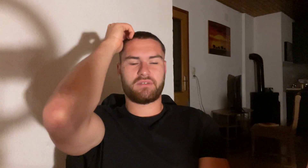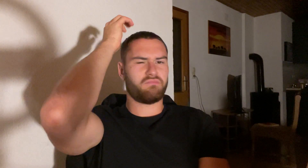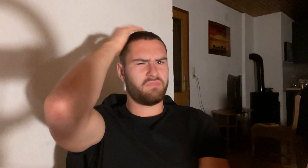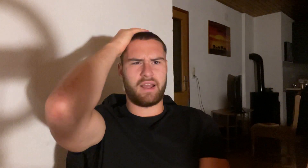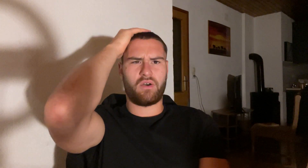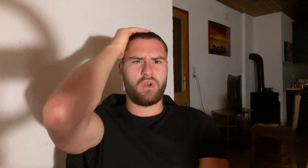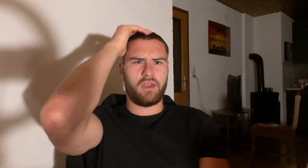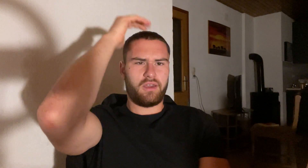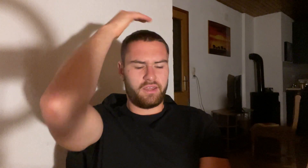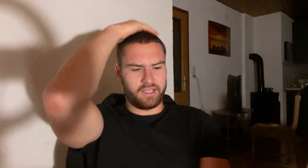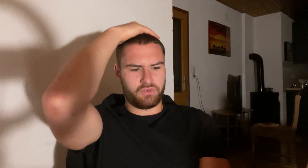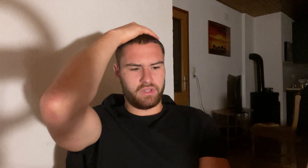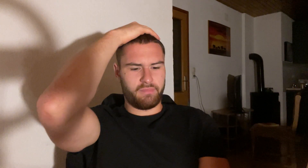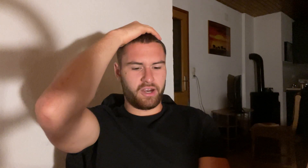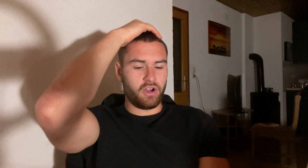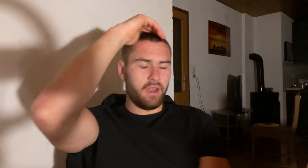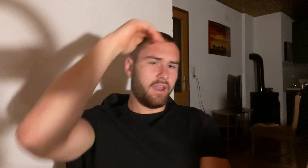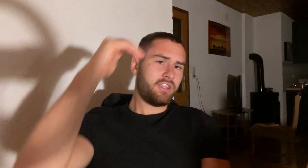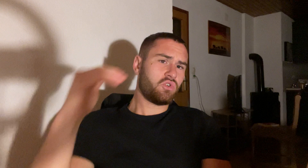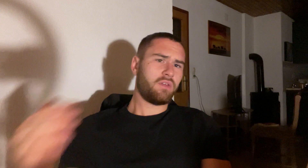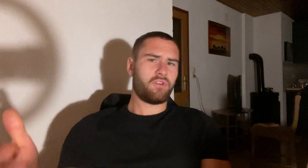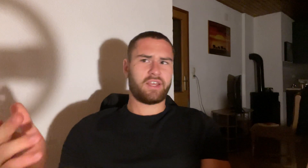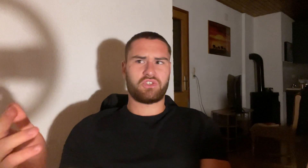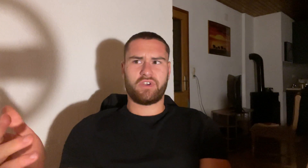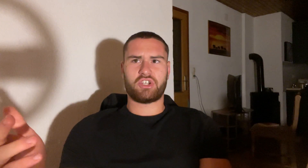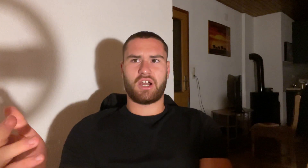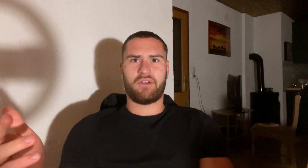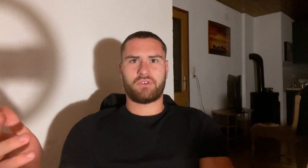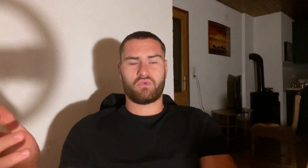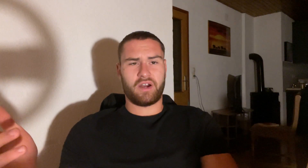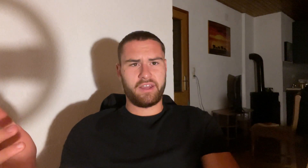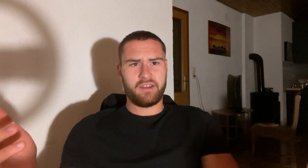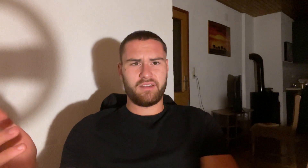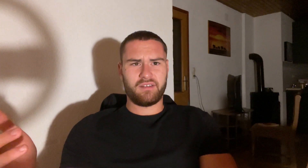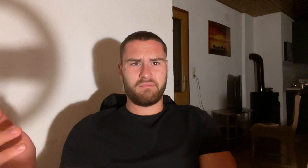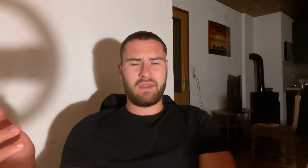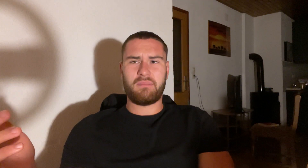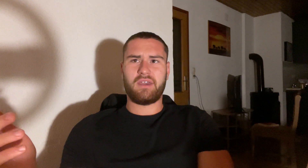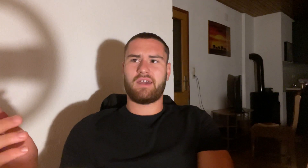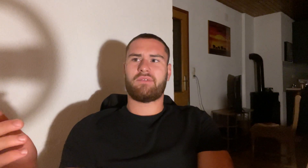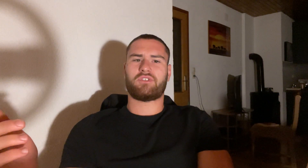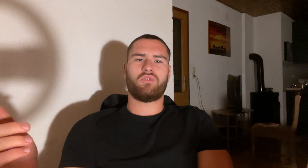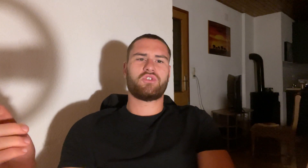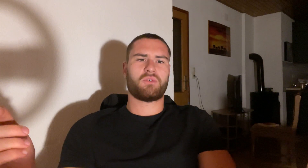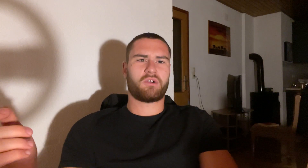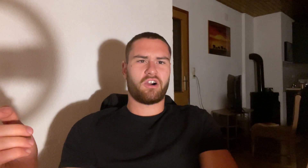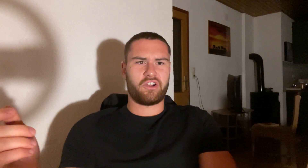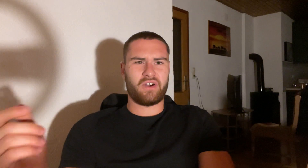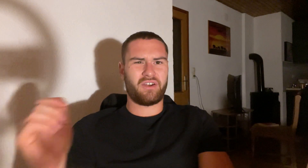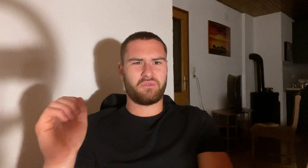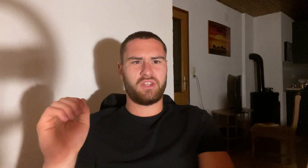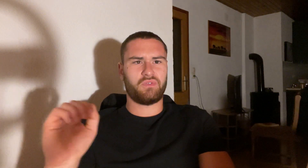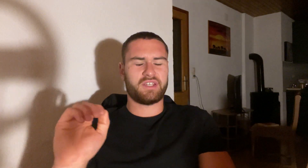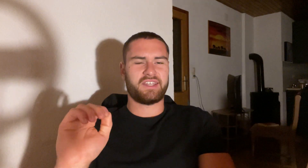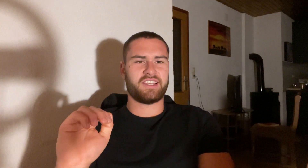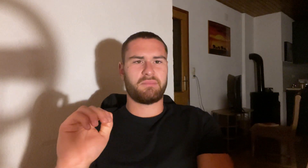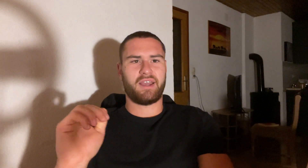now it doesn't really matter it's good to feel like stretch after running maybe and after doing some cardio I don't really know the science behind